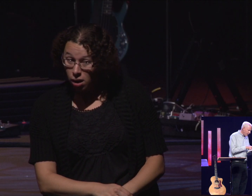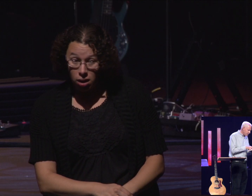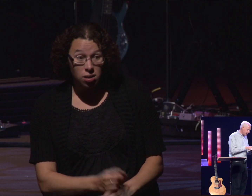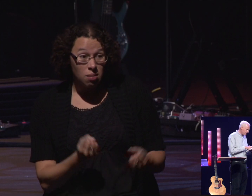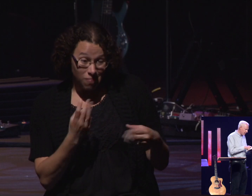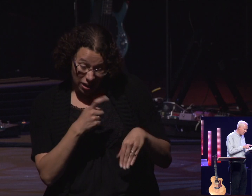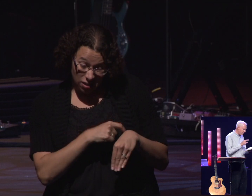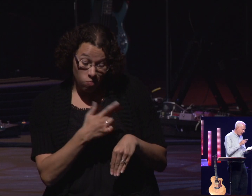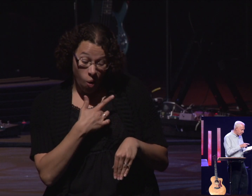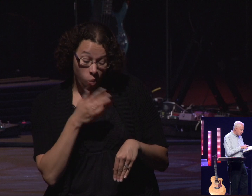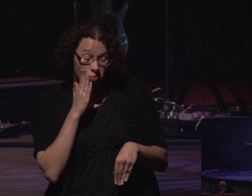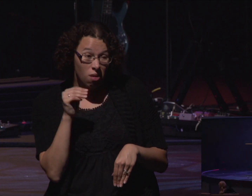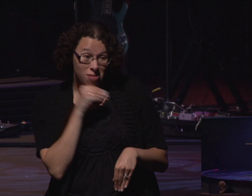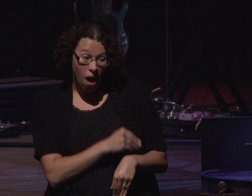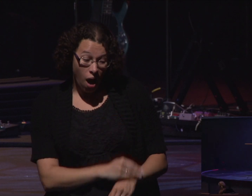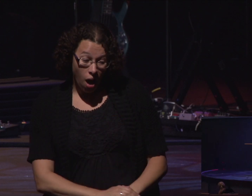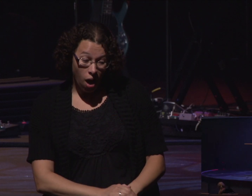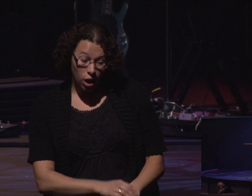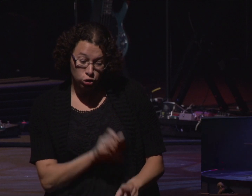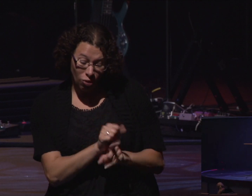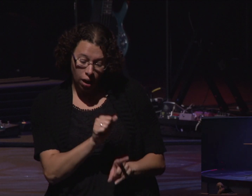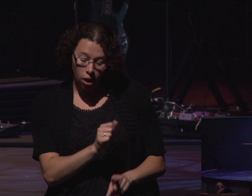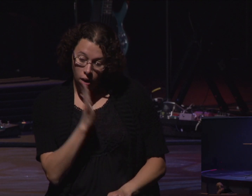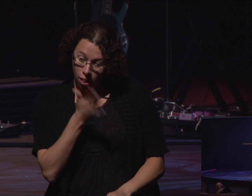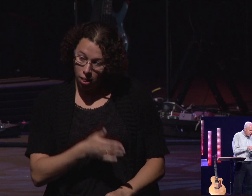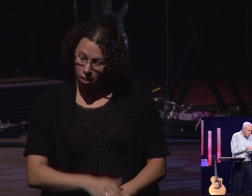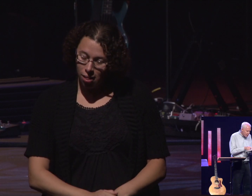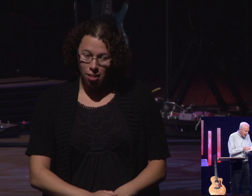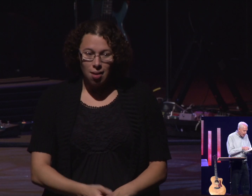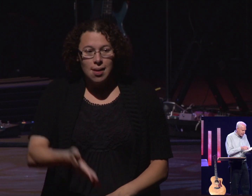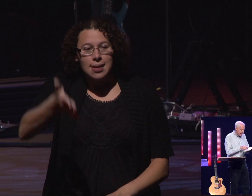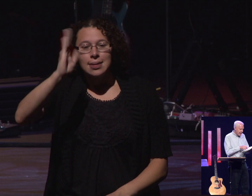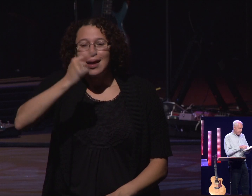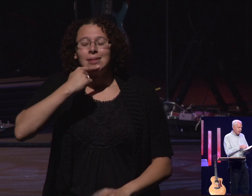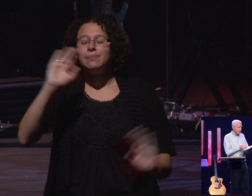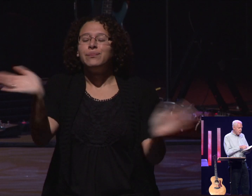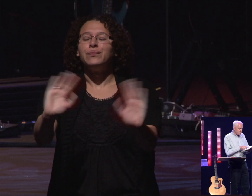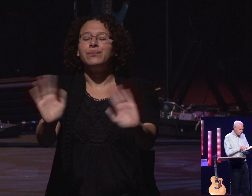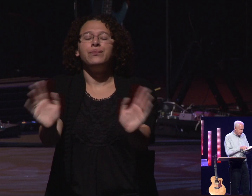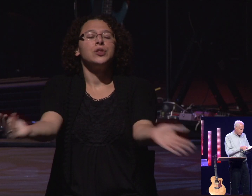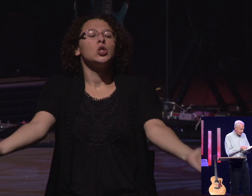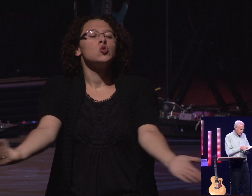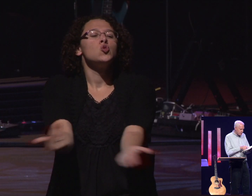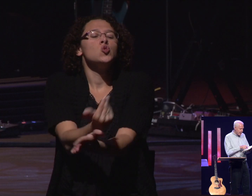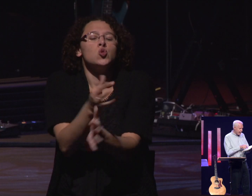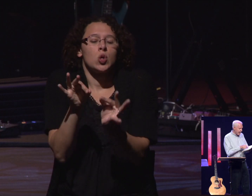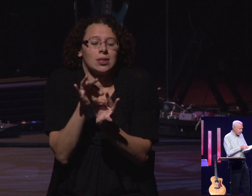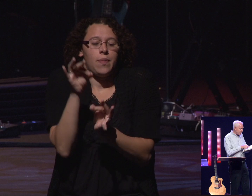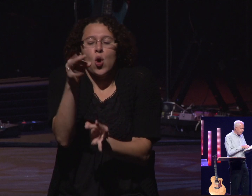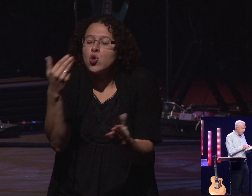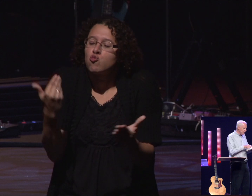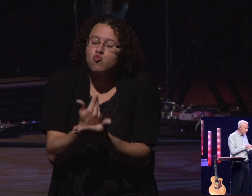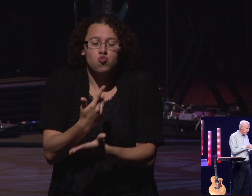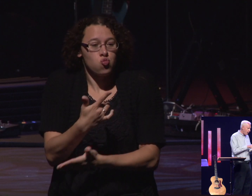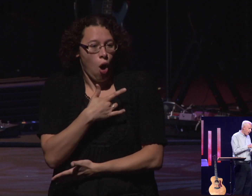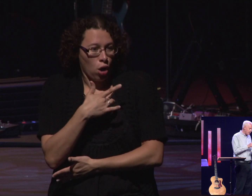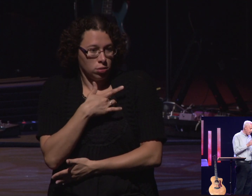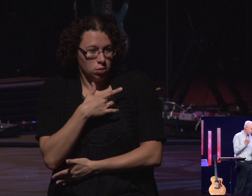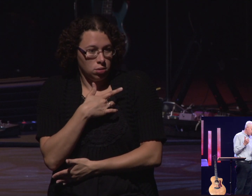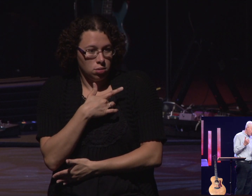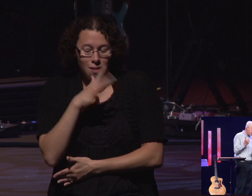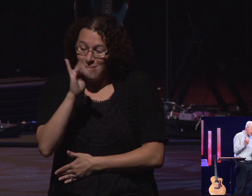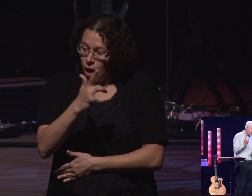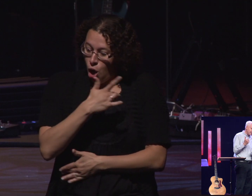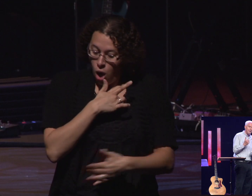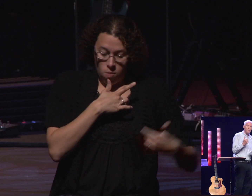Verse 26, another promises of God. He says, I will give you a new heart and put a new spirit in you. And I will remove your heart